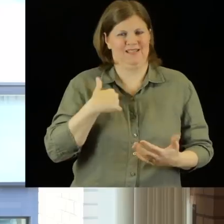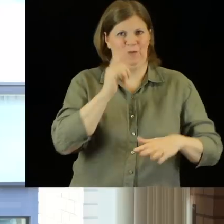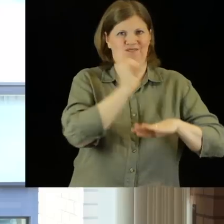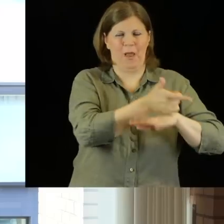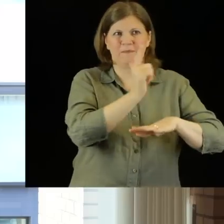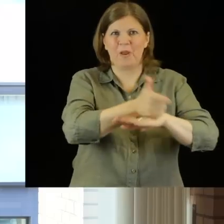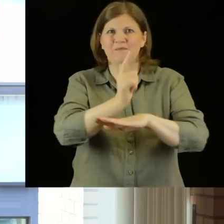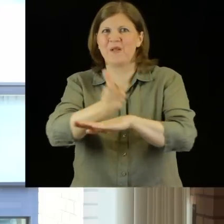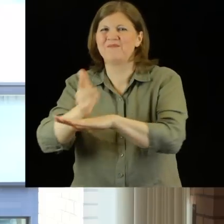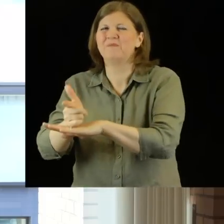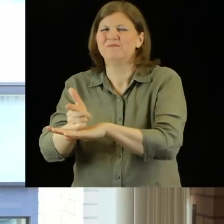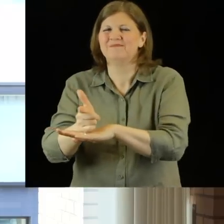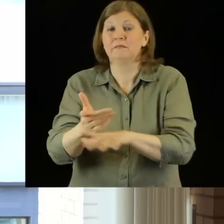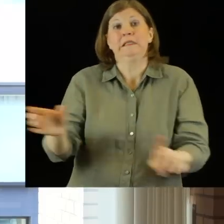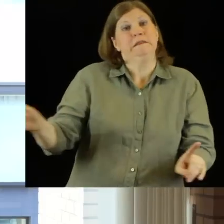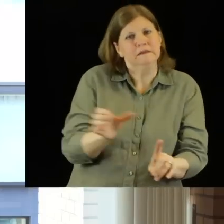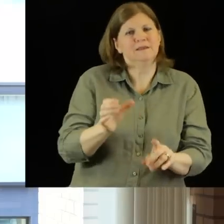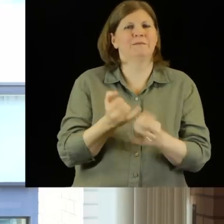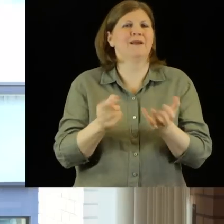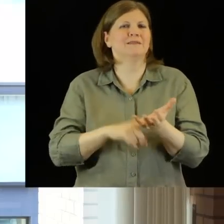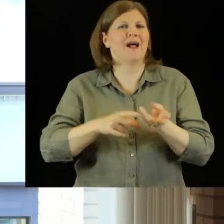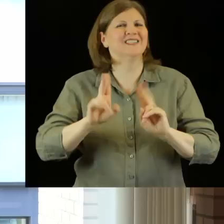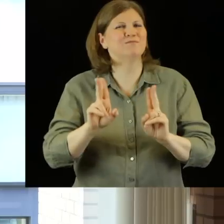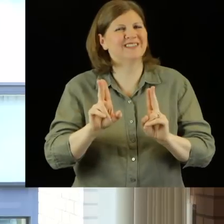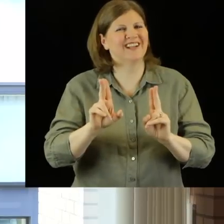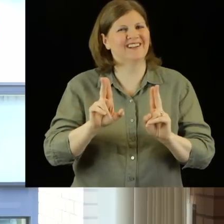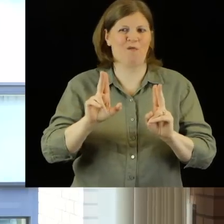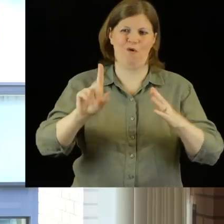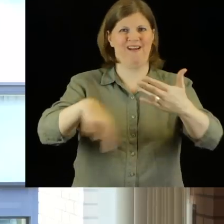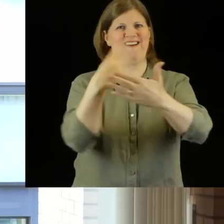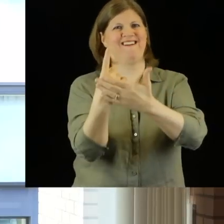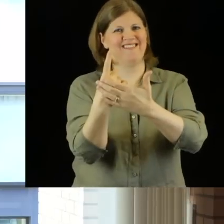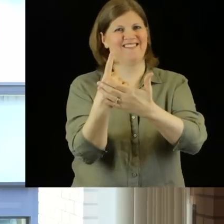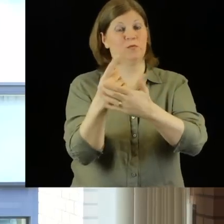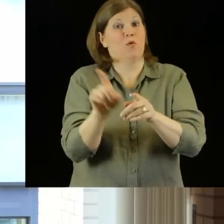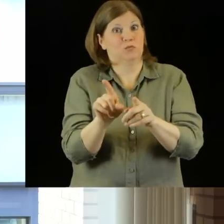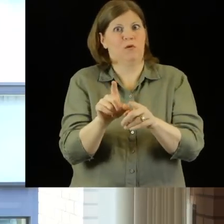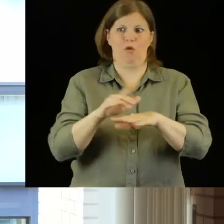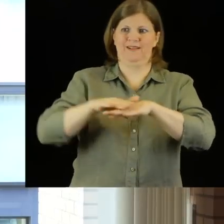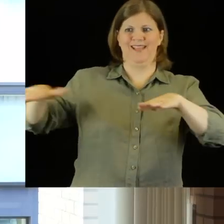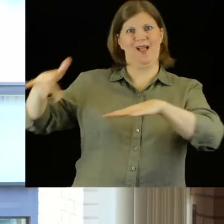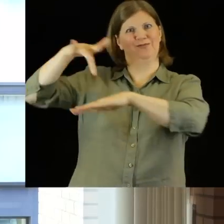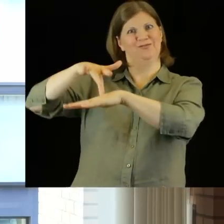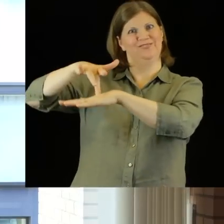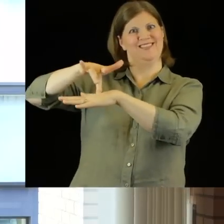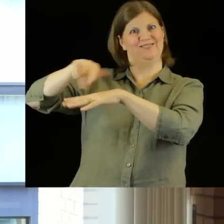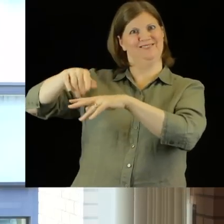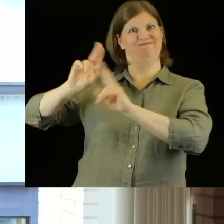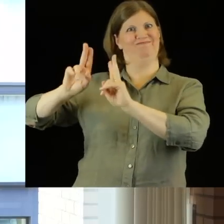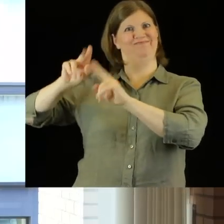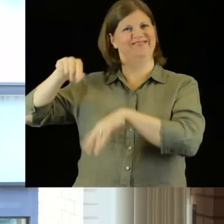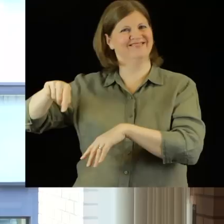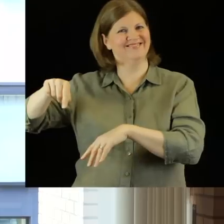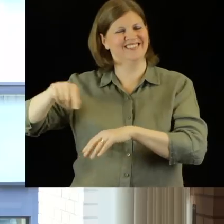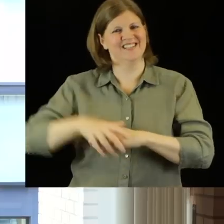employ British Sign Language interpreters to work on camera but also to work in the live context. These are expensive things to do, so that's the